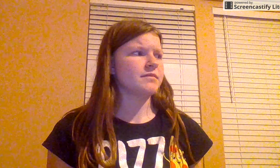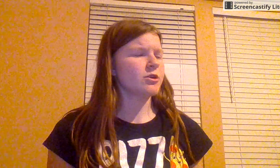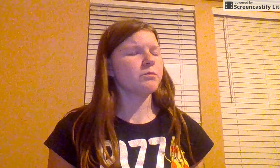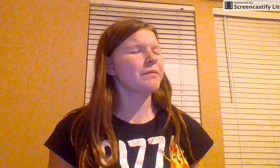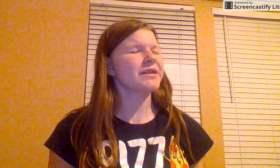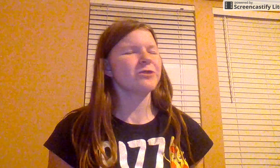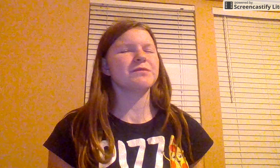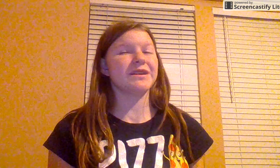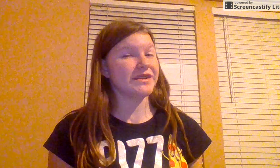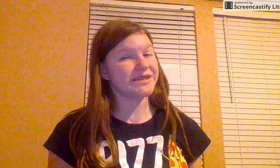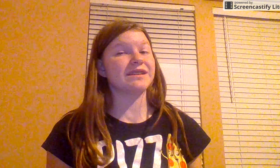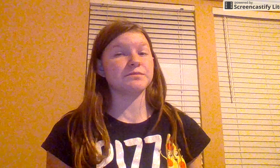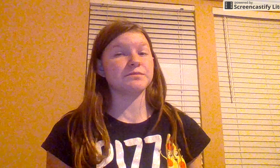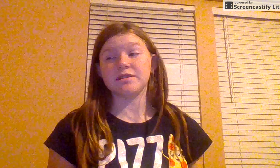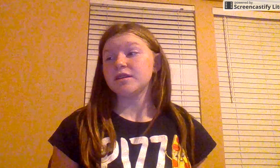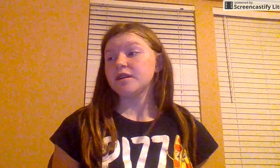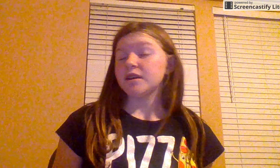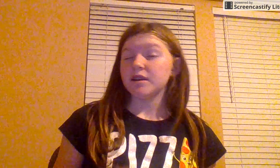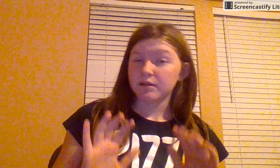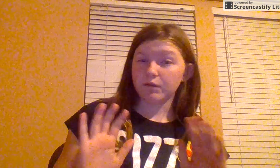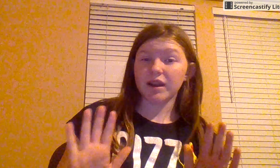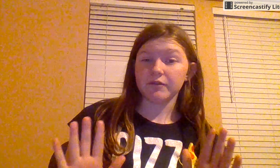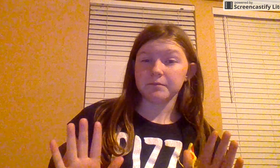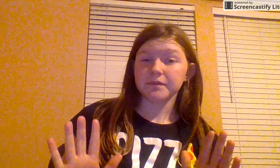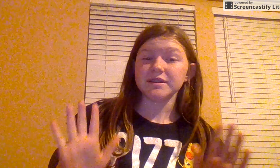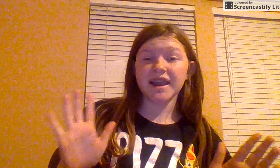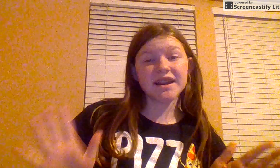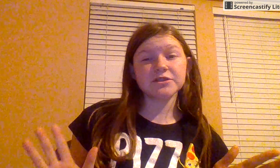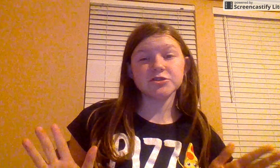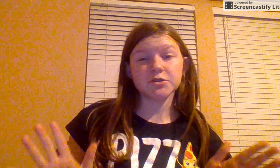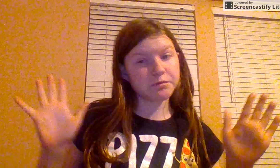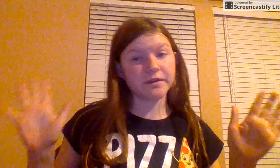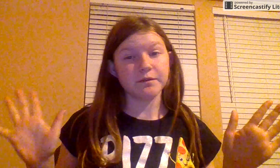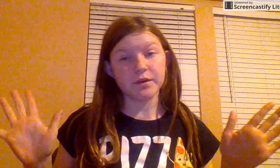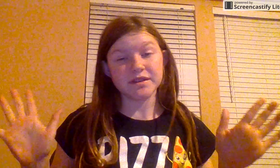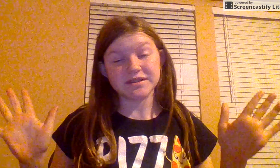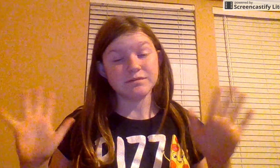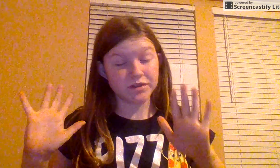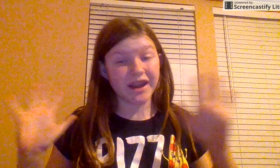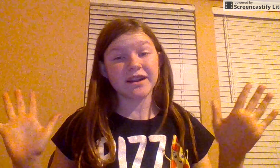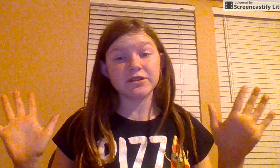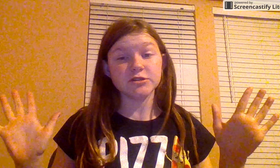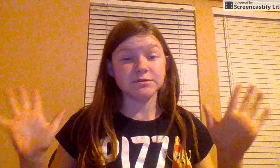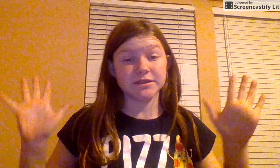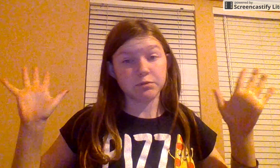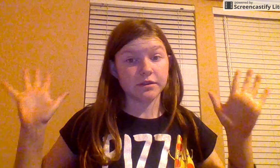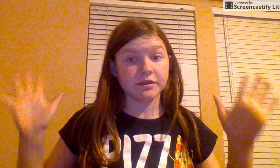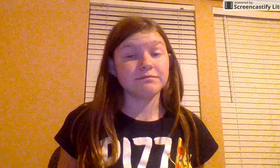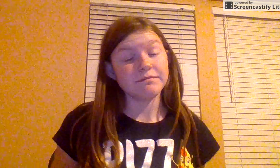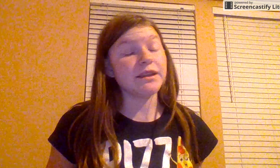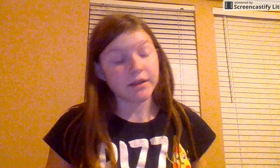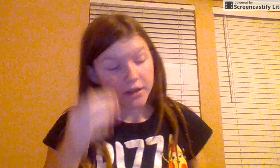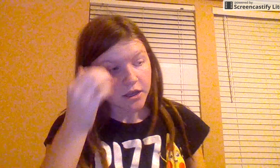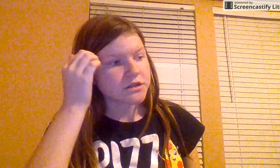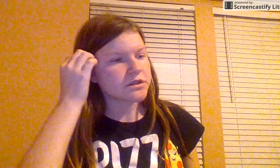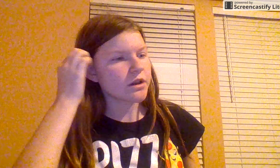He'll probably kill me if I say this, but, whatever. Dying on YouTube is worth the, is, dying on YouTube is worth it. Anyway, so,